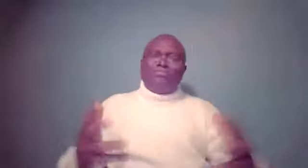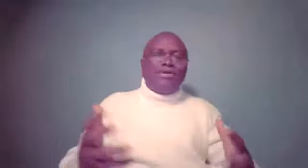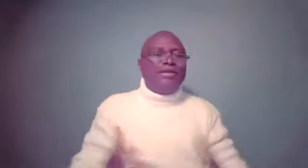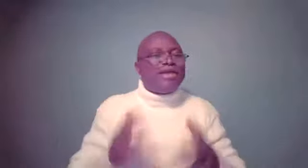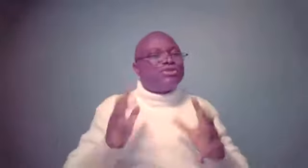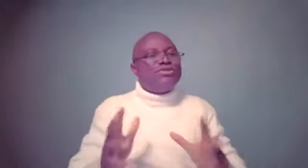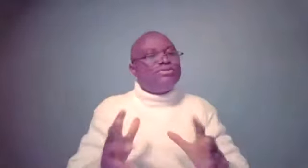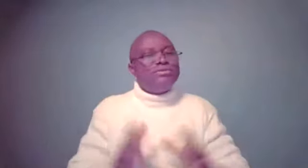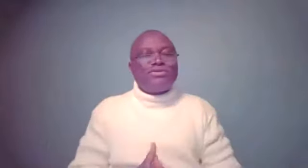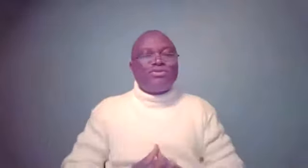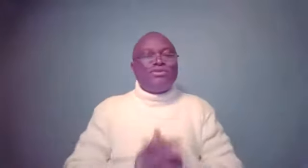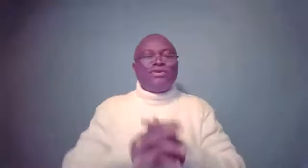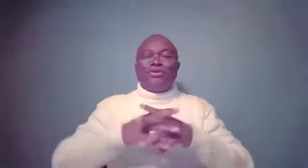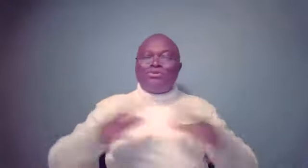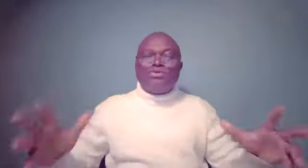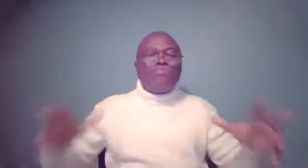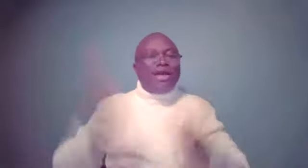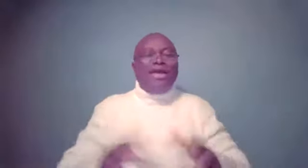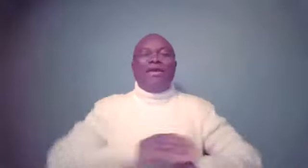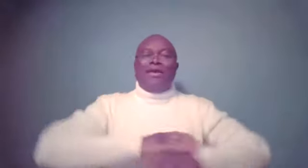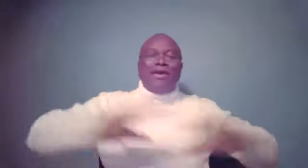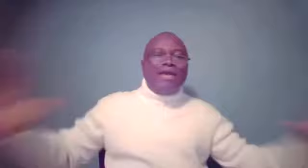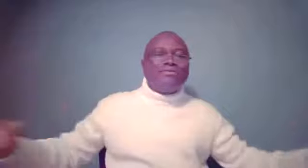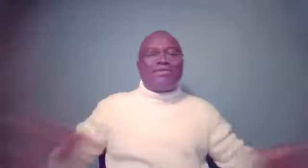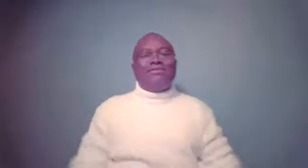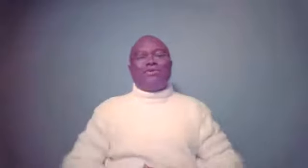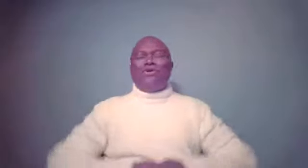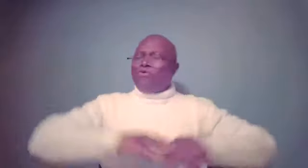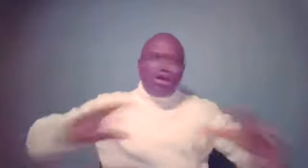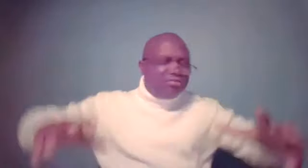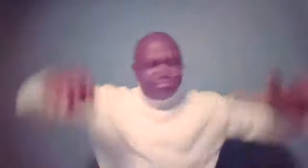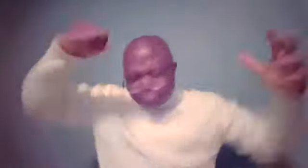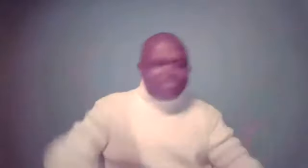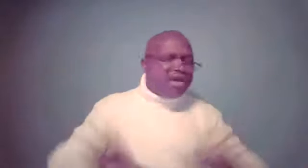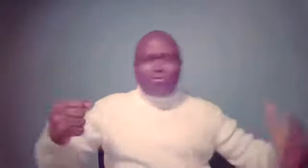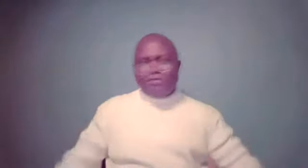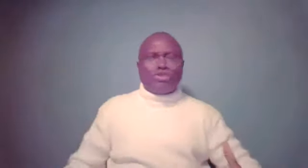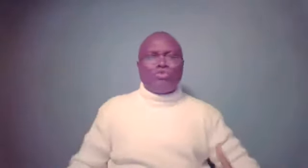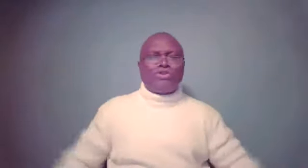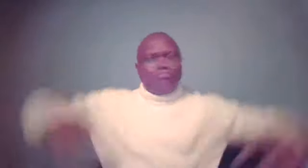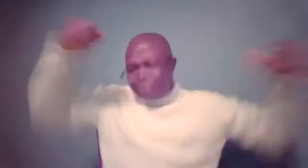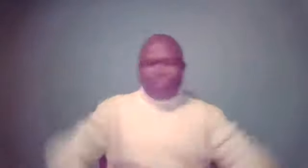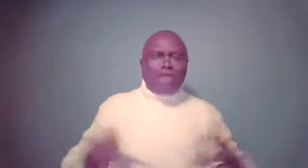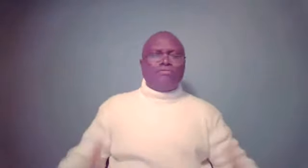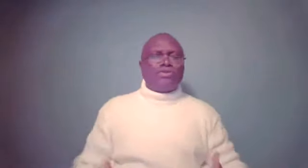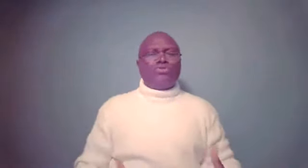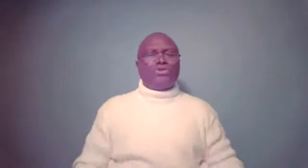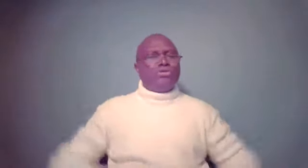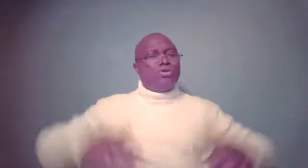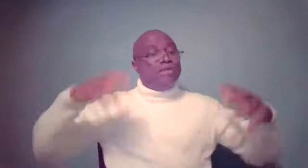and that's good. It's good to pray against things. Oh, God, bring me out of this situation. Bring me out of this situation. You know, you can